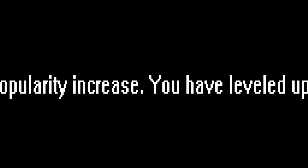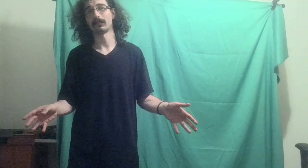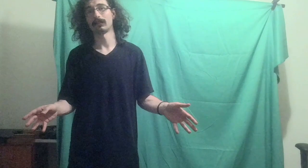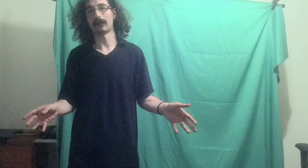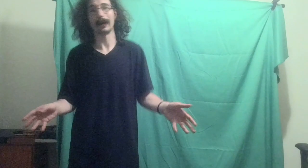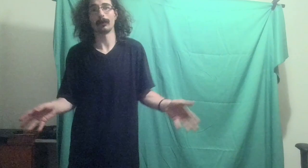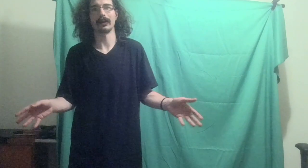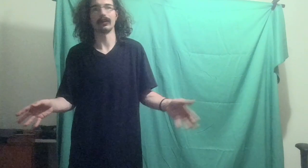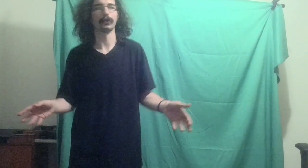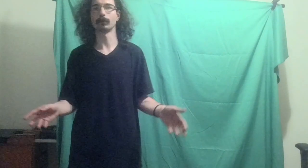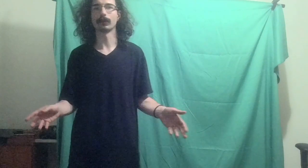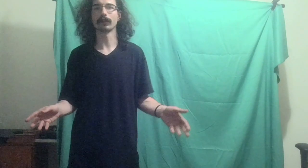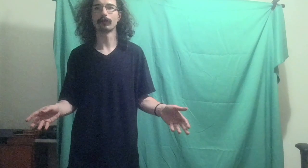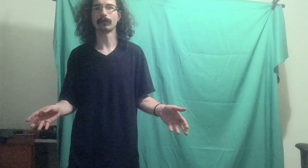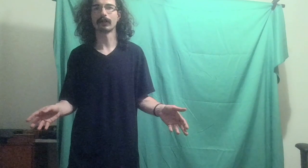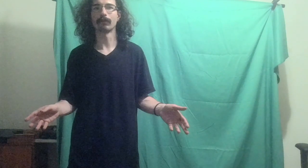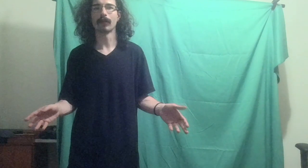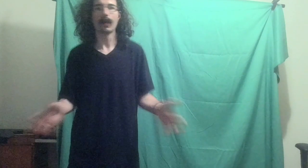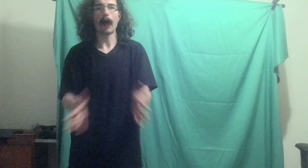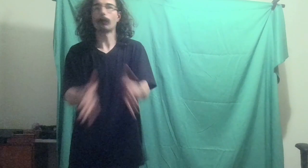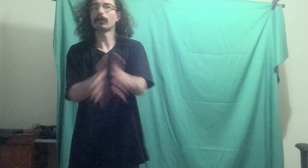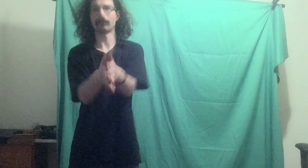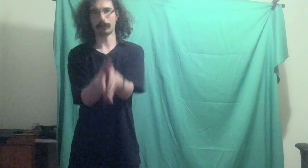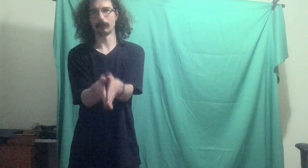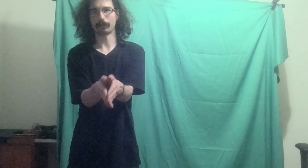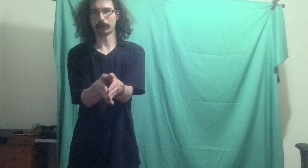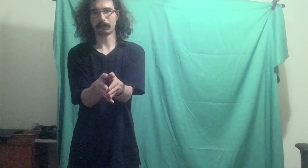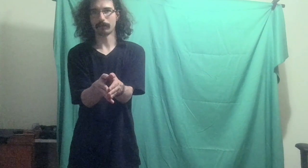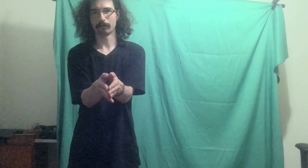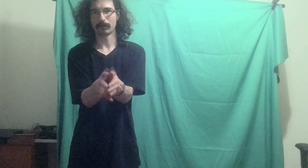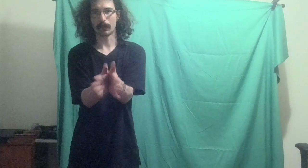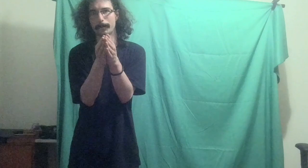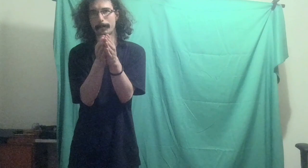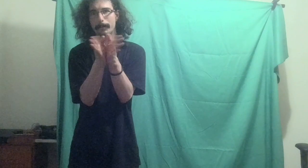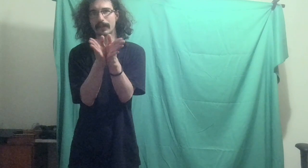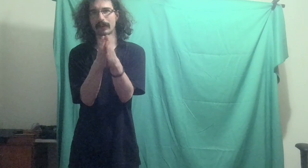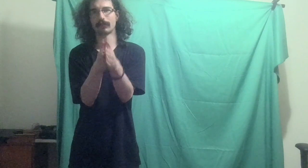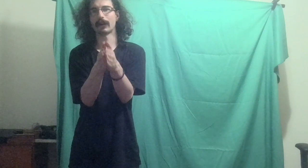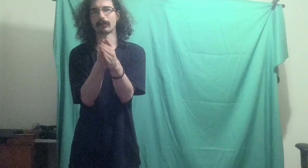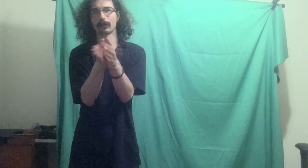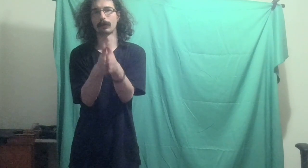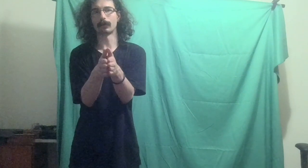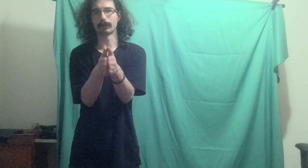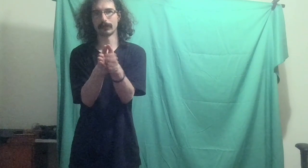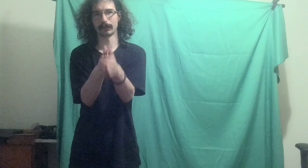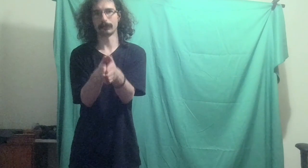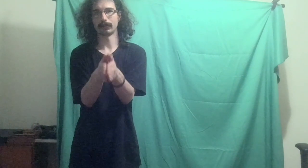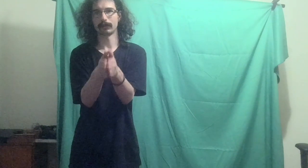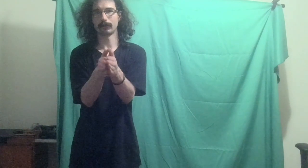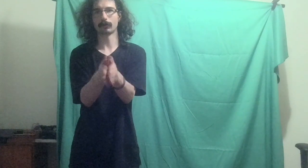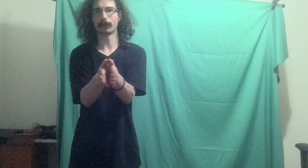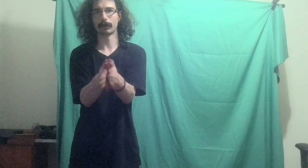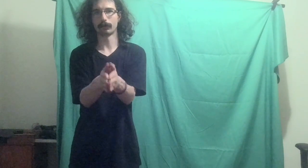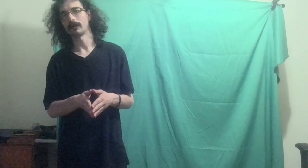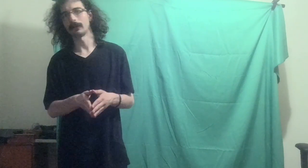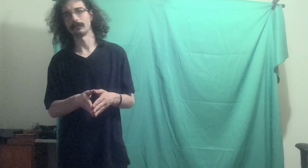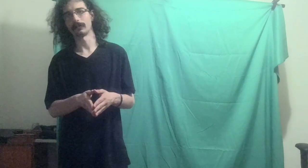I don't care about doing this full-time. I would love to do it full-time. That'd be great, but that's not the goal here. The ultimate goal is to